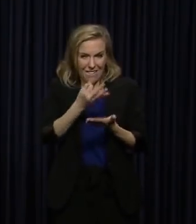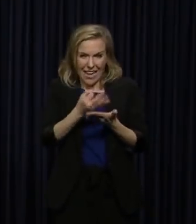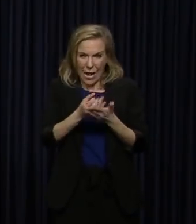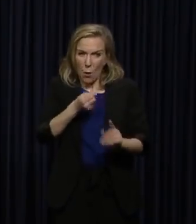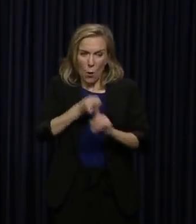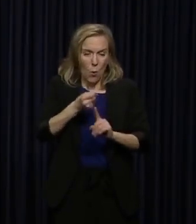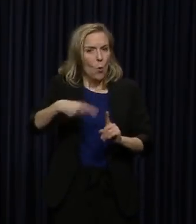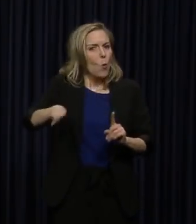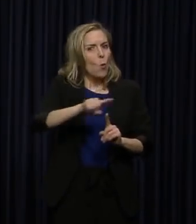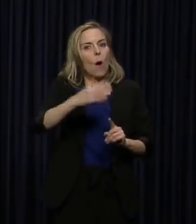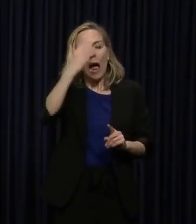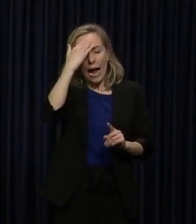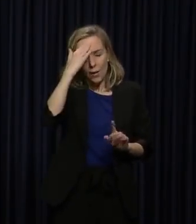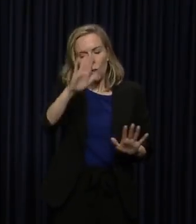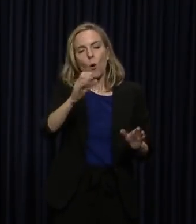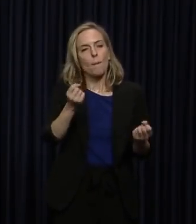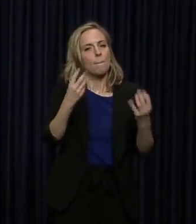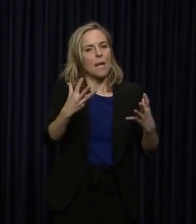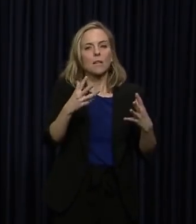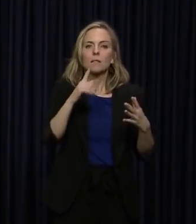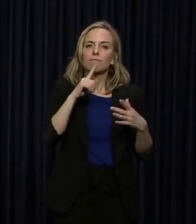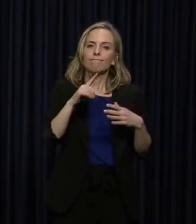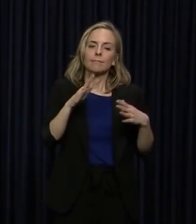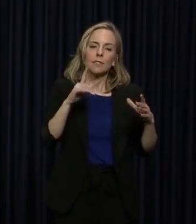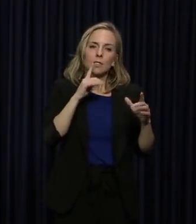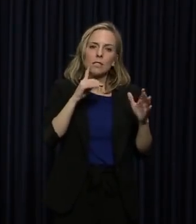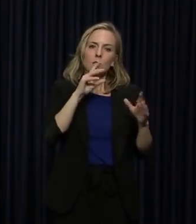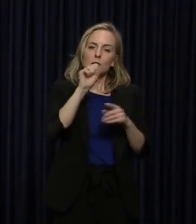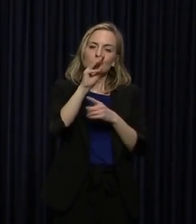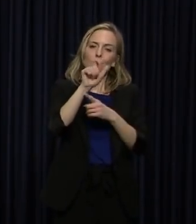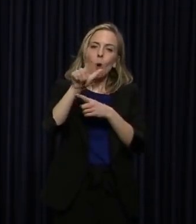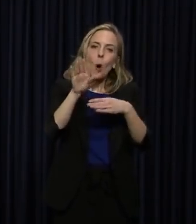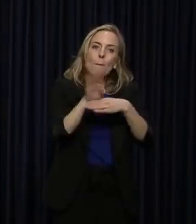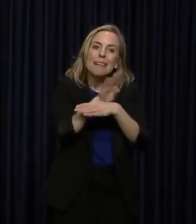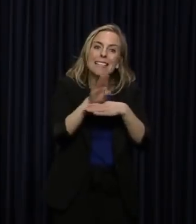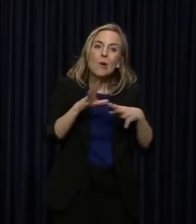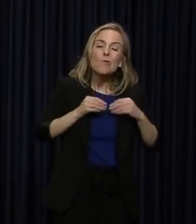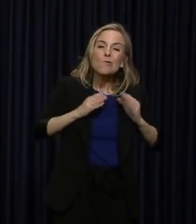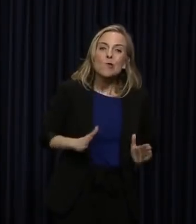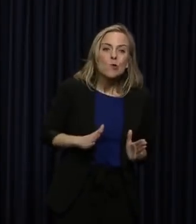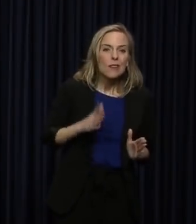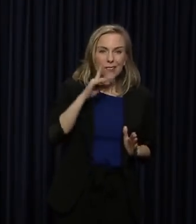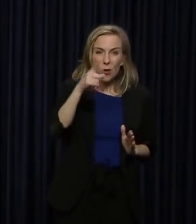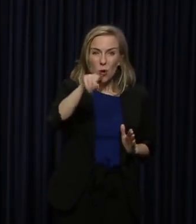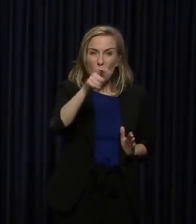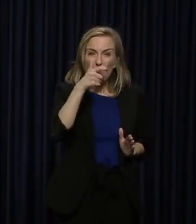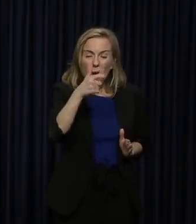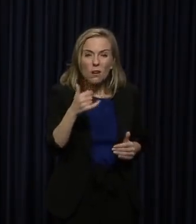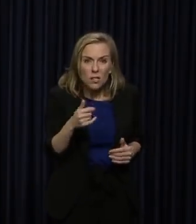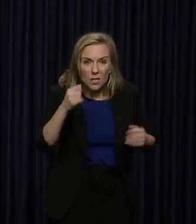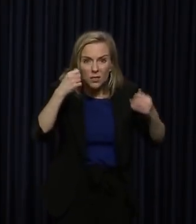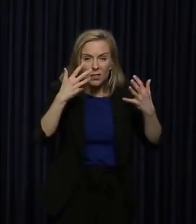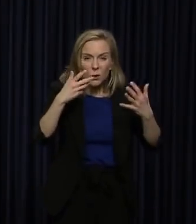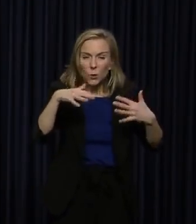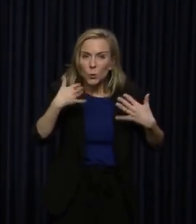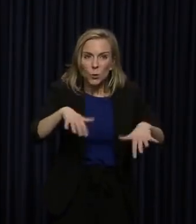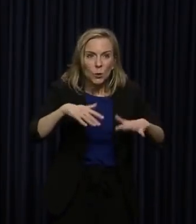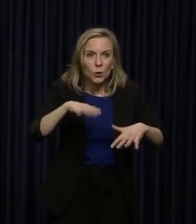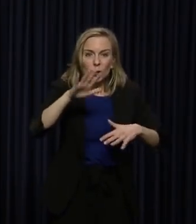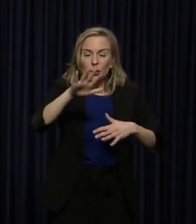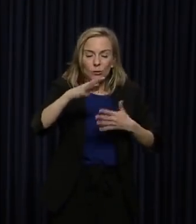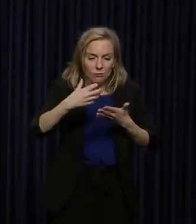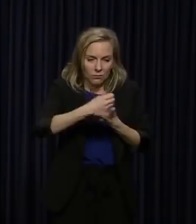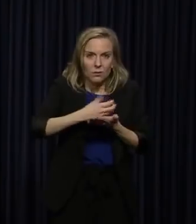on me that most of these are small businesses. And there are those that are watching that have spent your sweat equity and